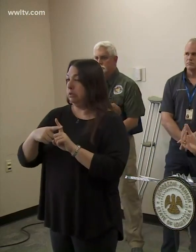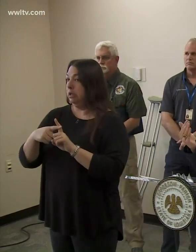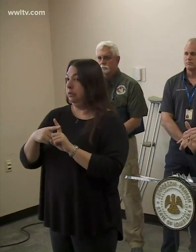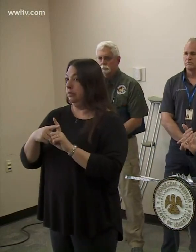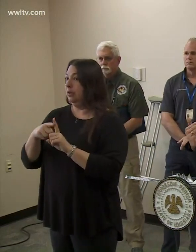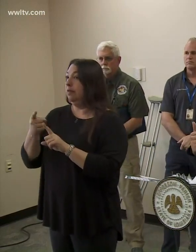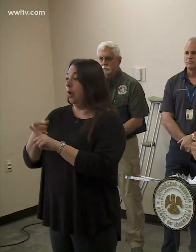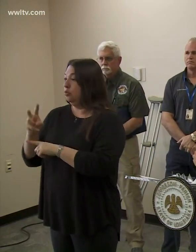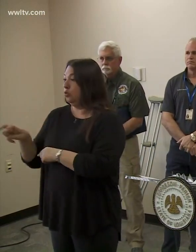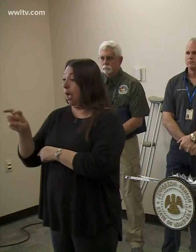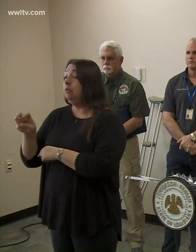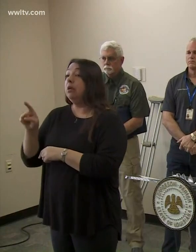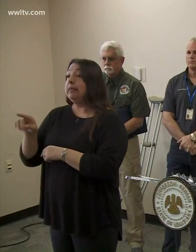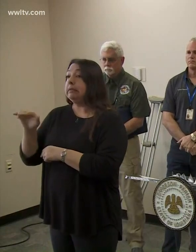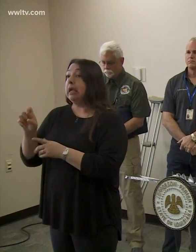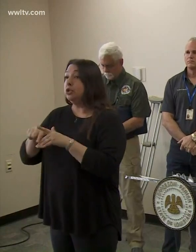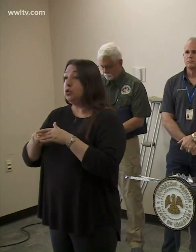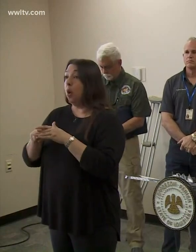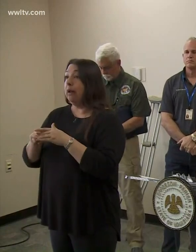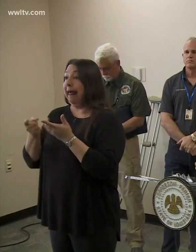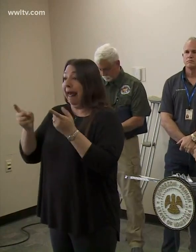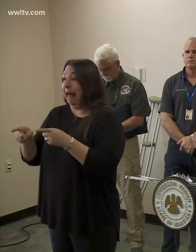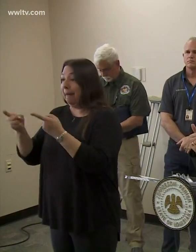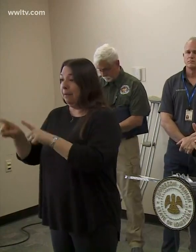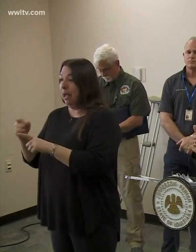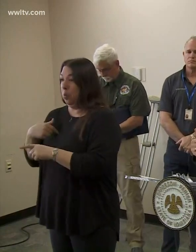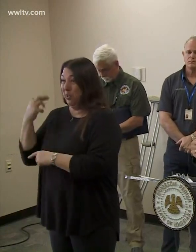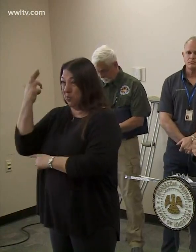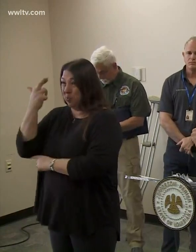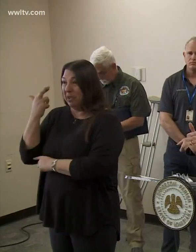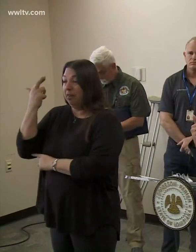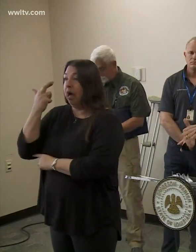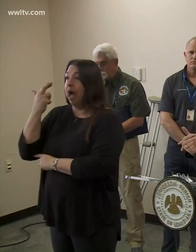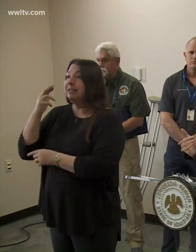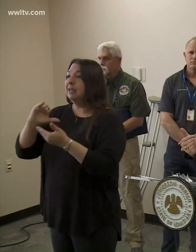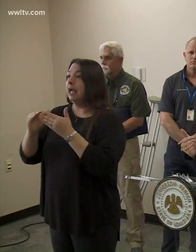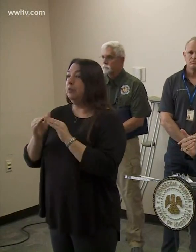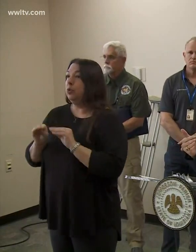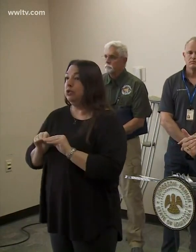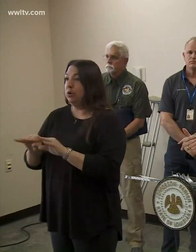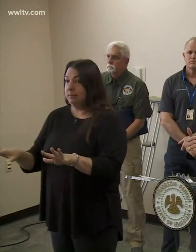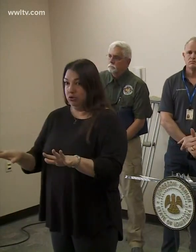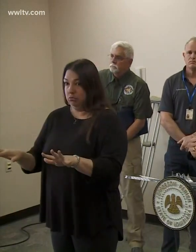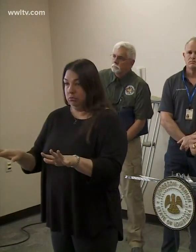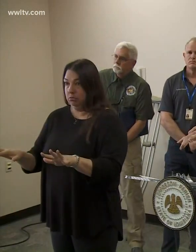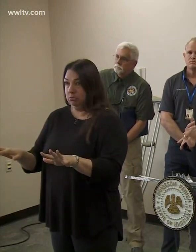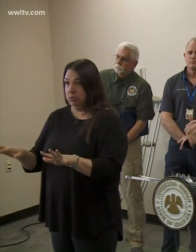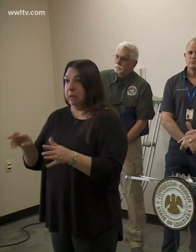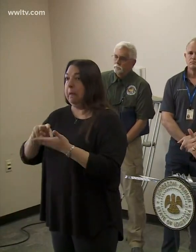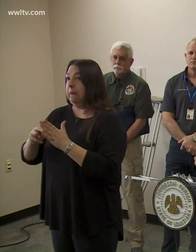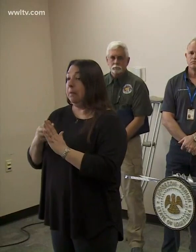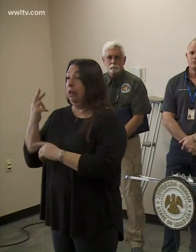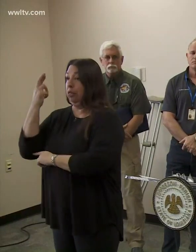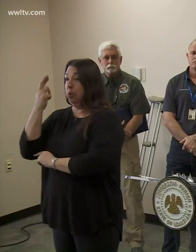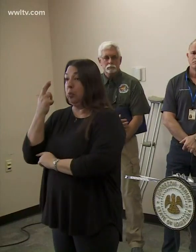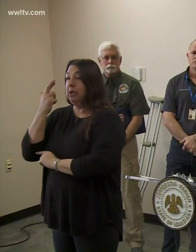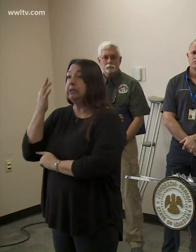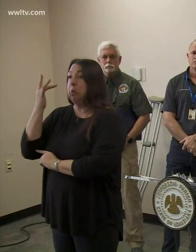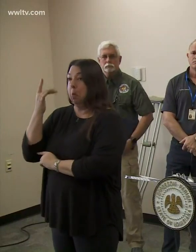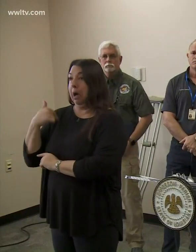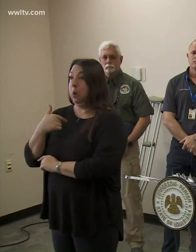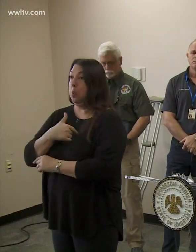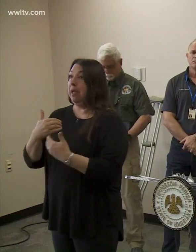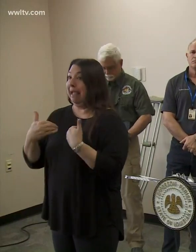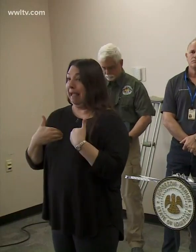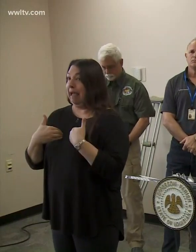as these cases started coming down, we realized that they were community transmission, which is the reason why we